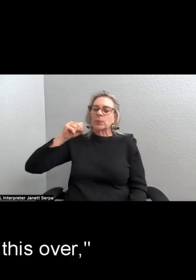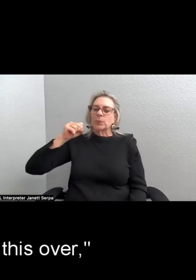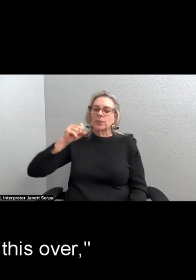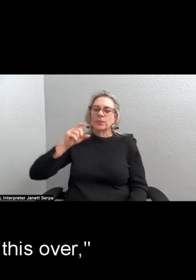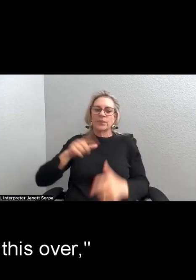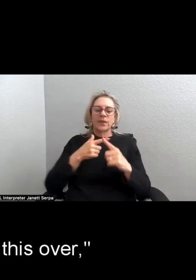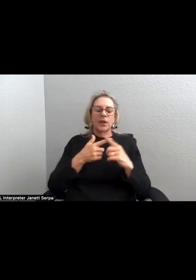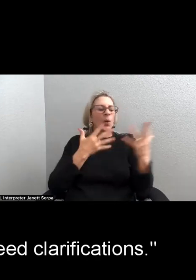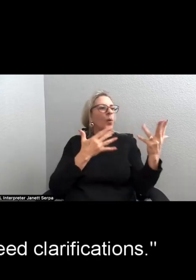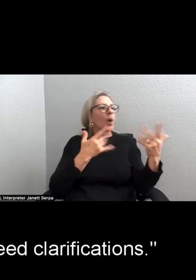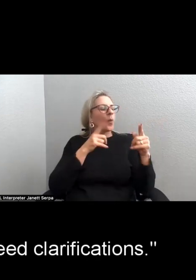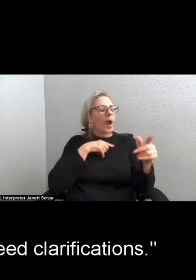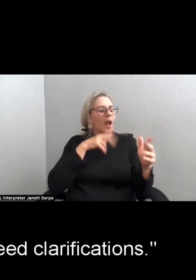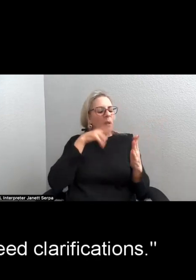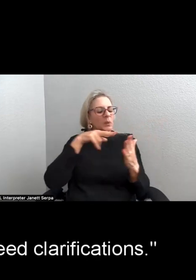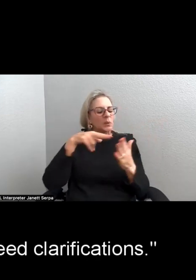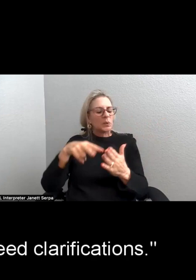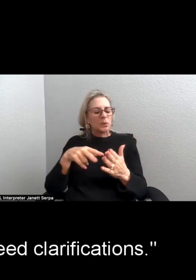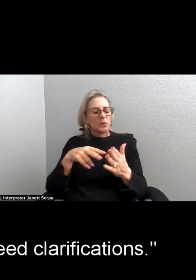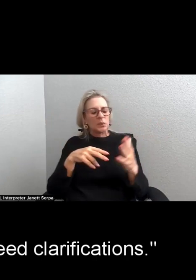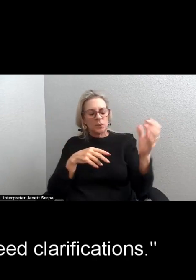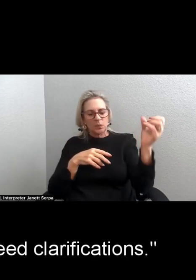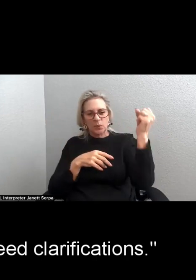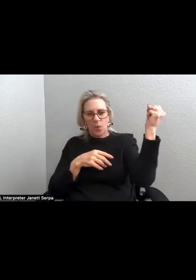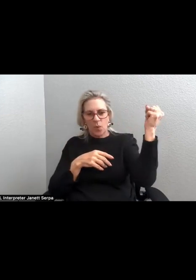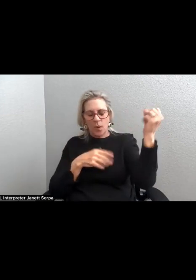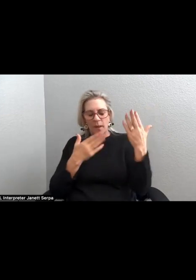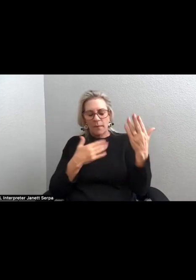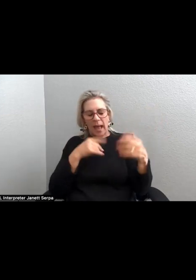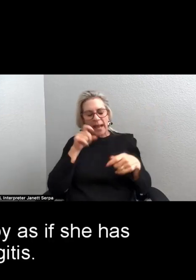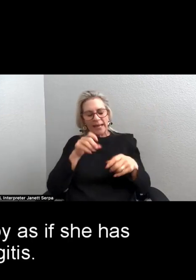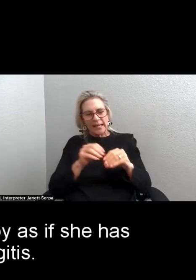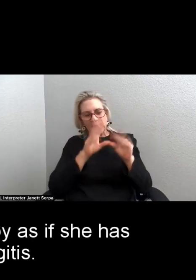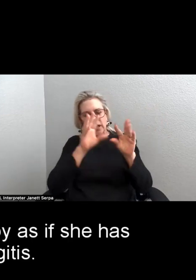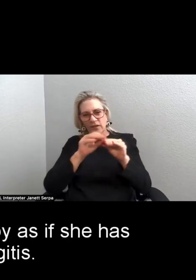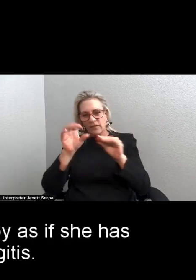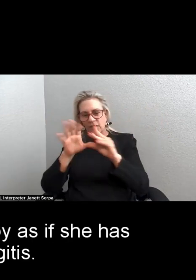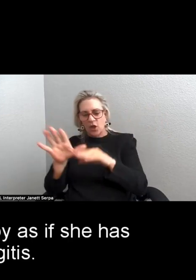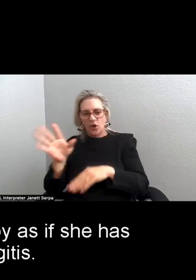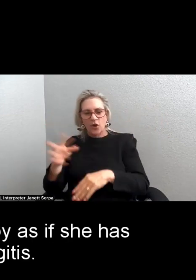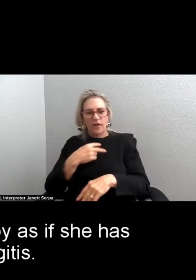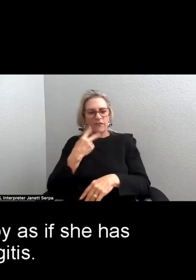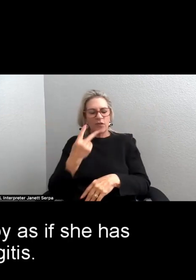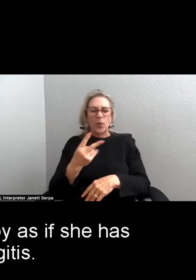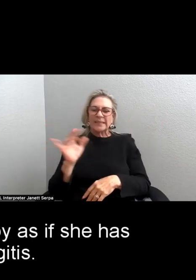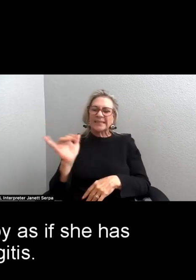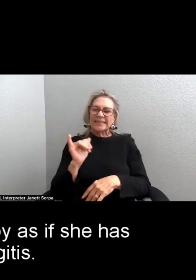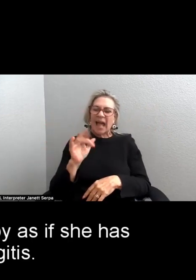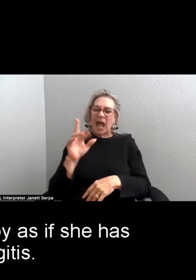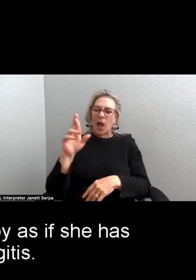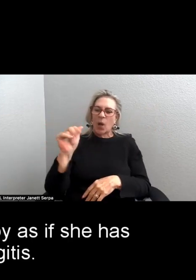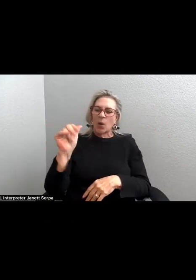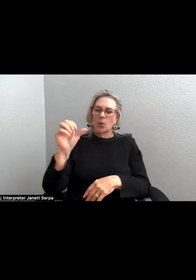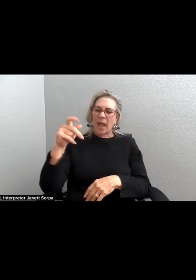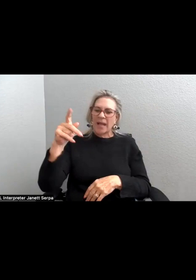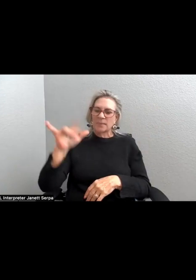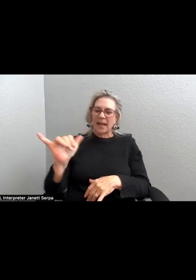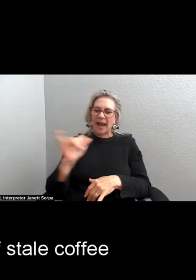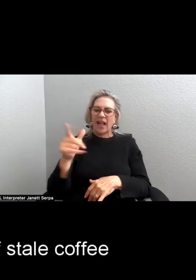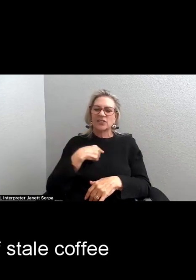wait while I look this over, she says. I may need clarifications. Her voice is raspy, as if she has laryngitis.